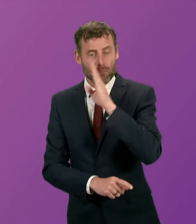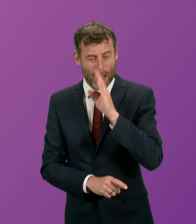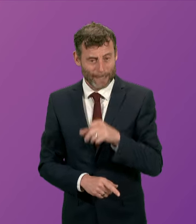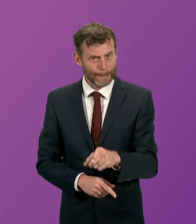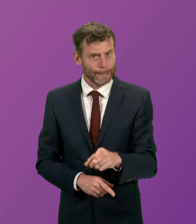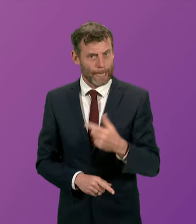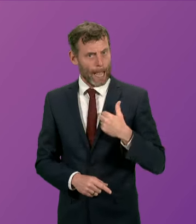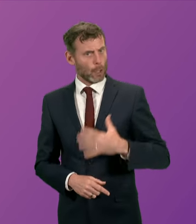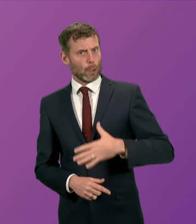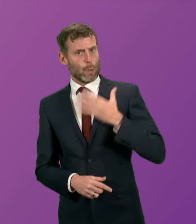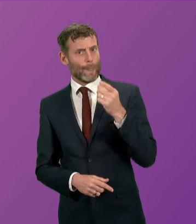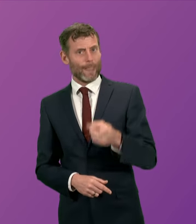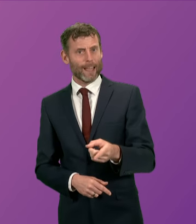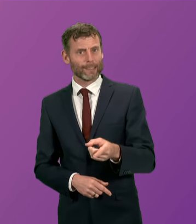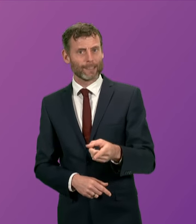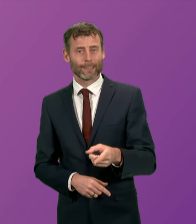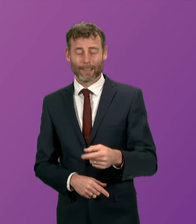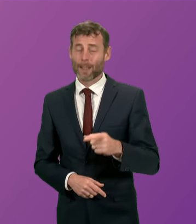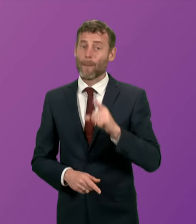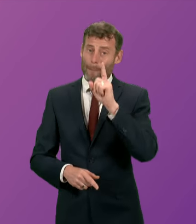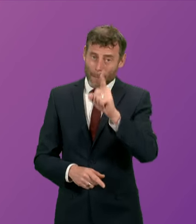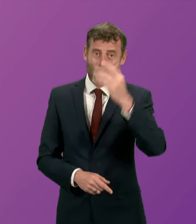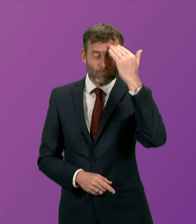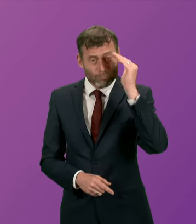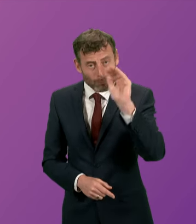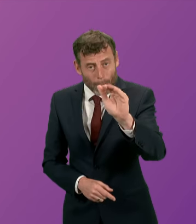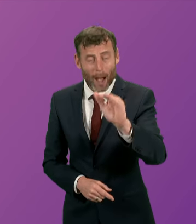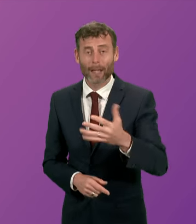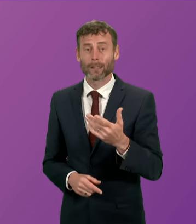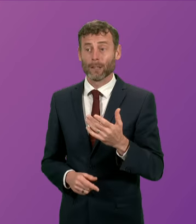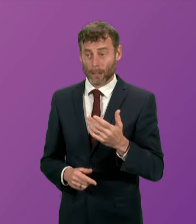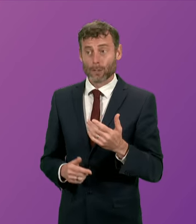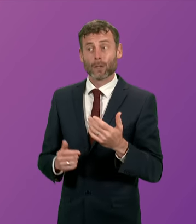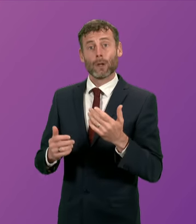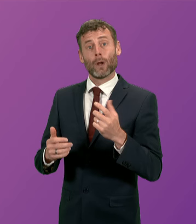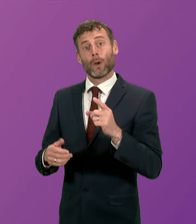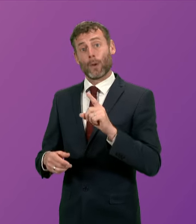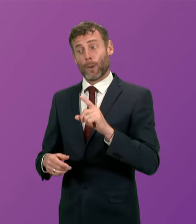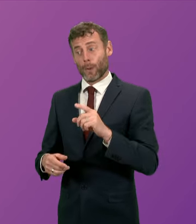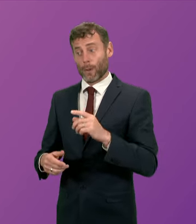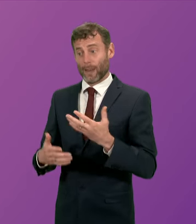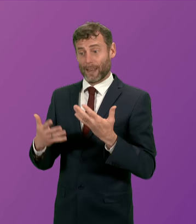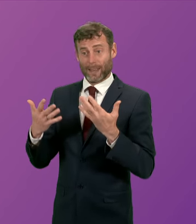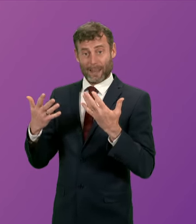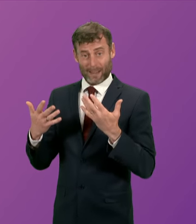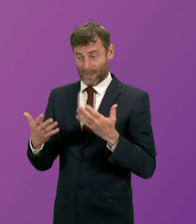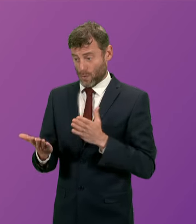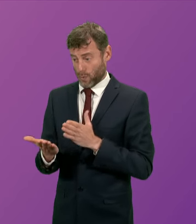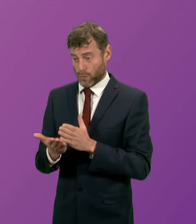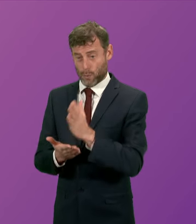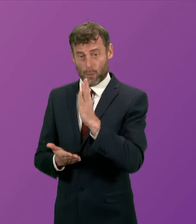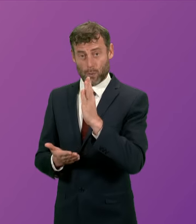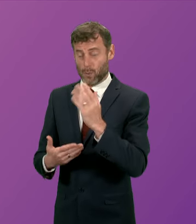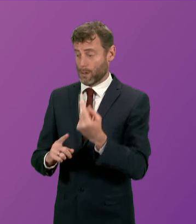weeks that the demand on the National Health Service, particularly as a consequence of the increase in caseload because of the